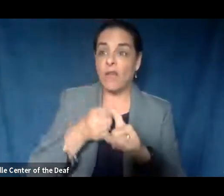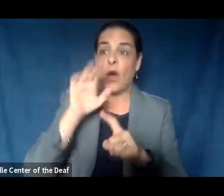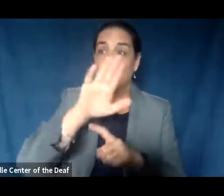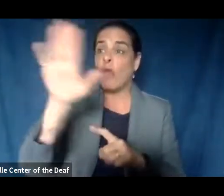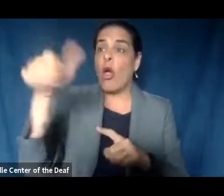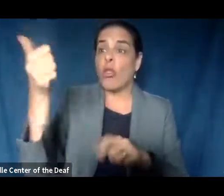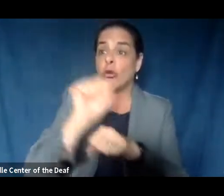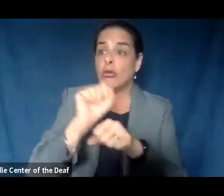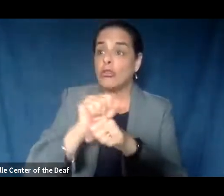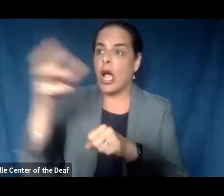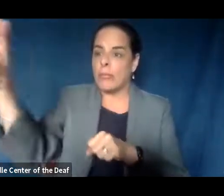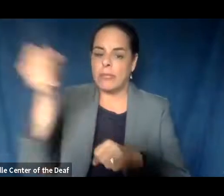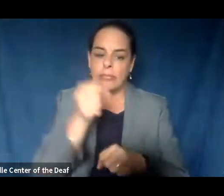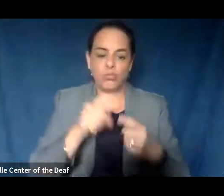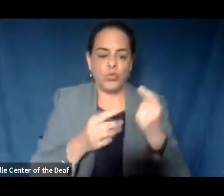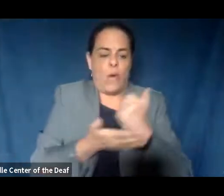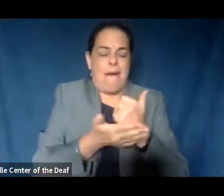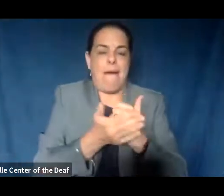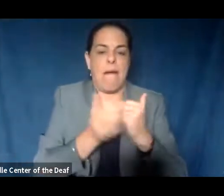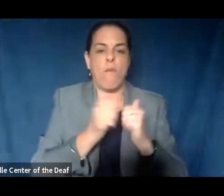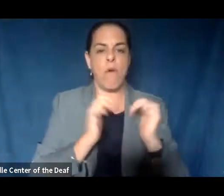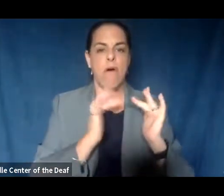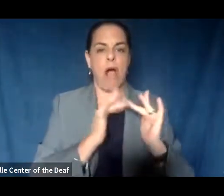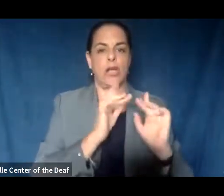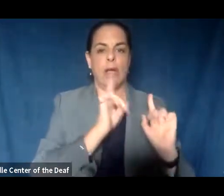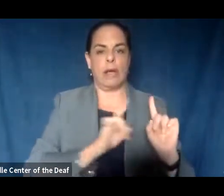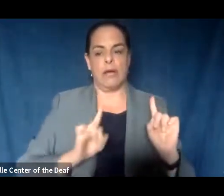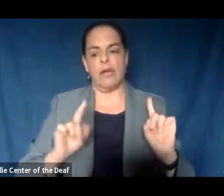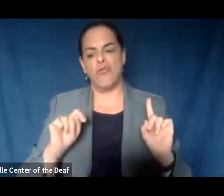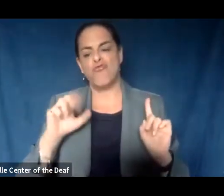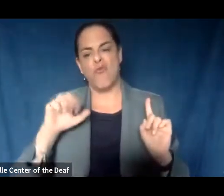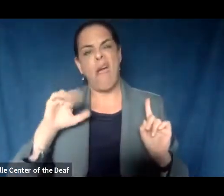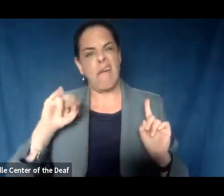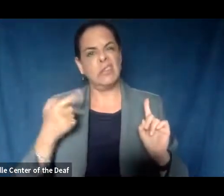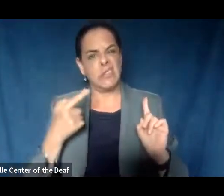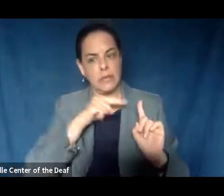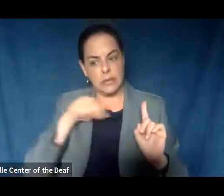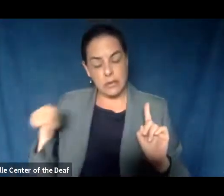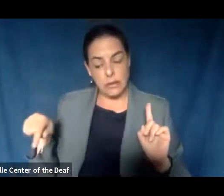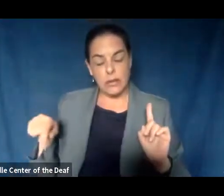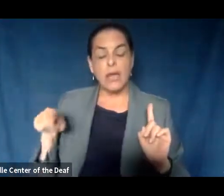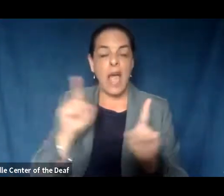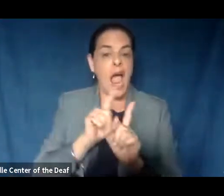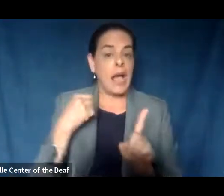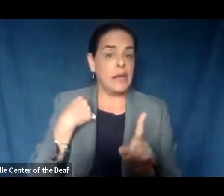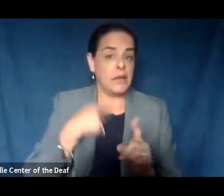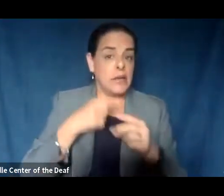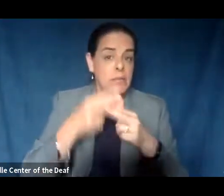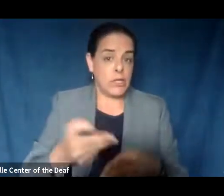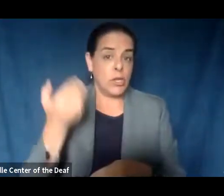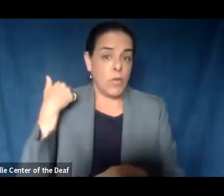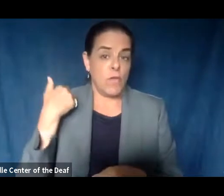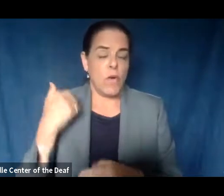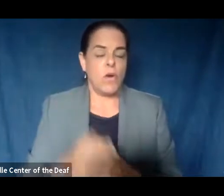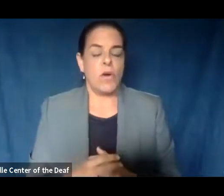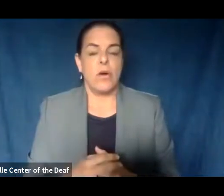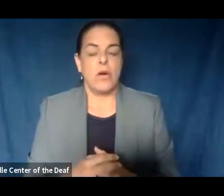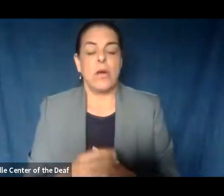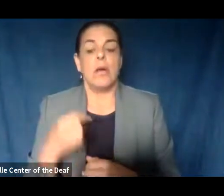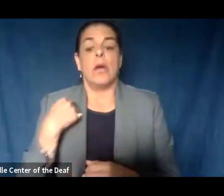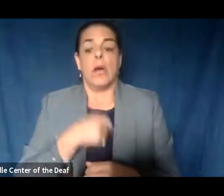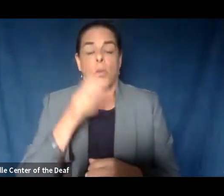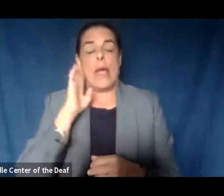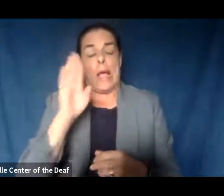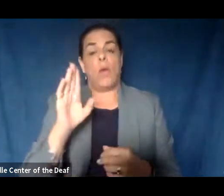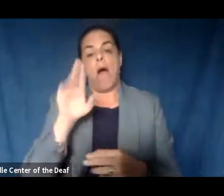to support contact tracing. As we mentioned, we would be doing all along. We will update the benchmarks